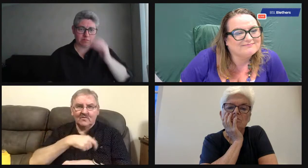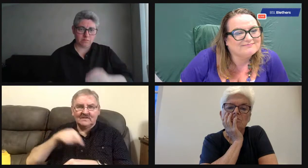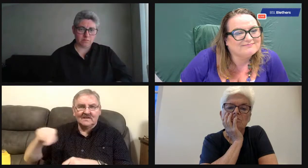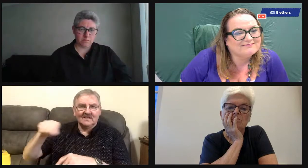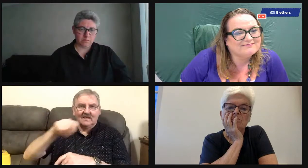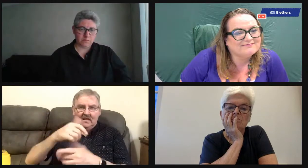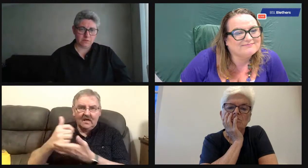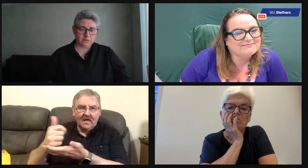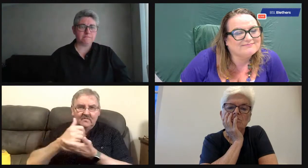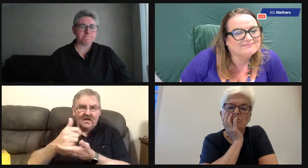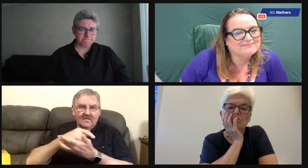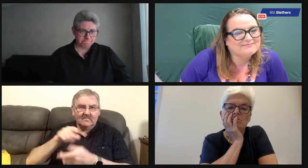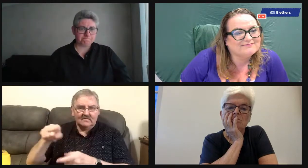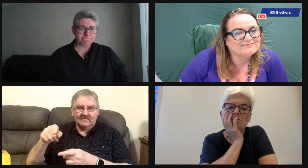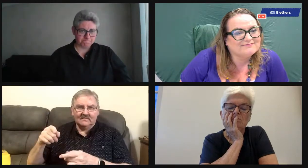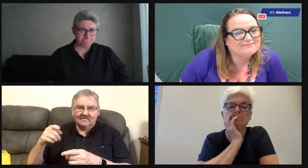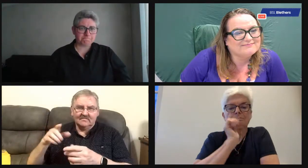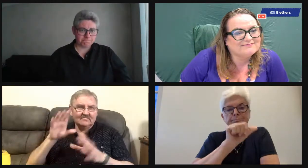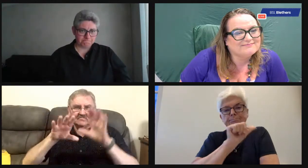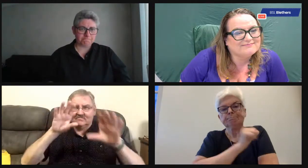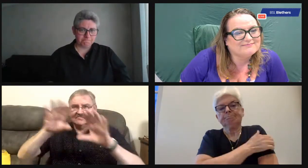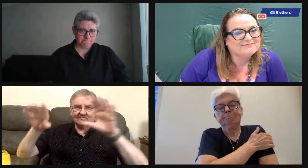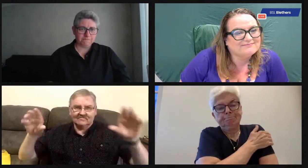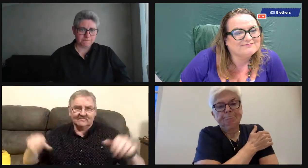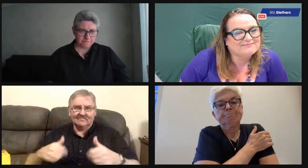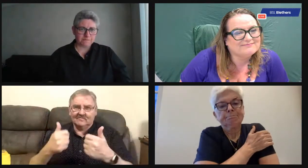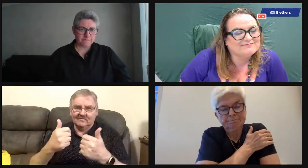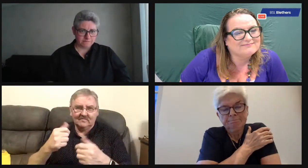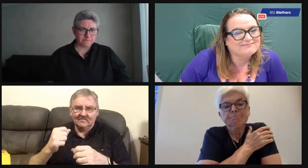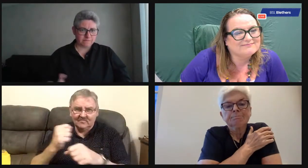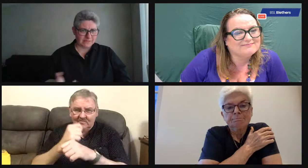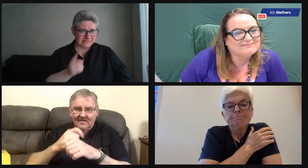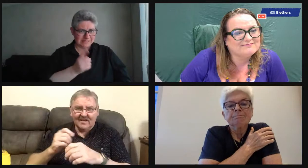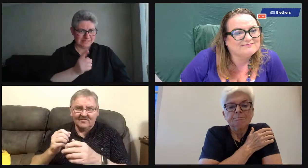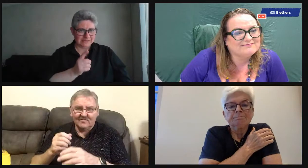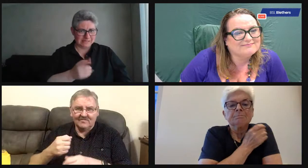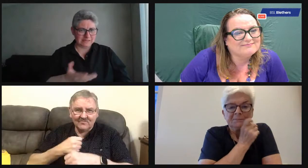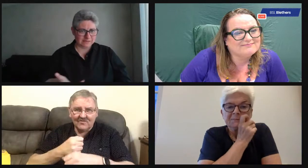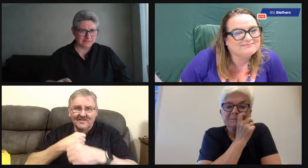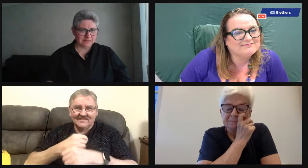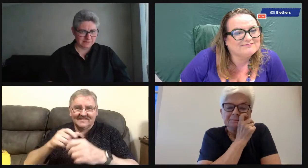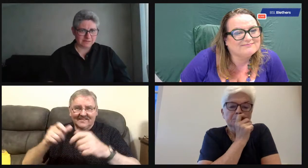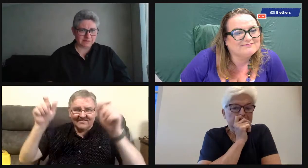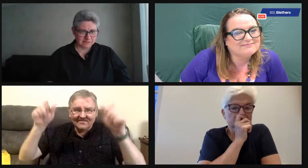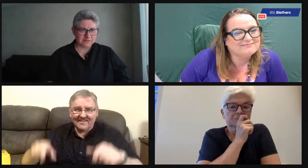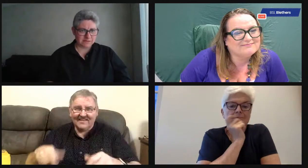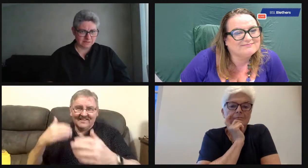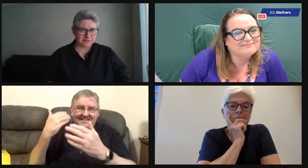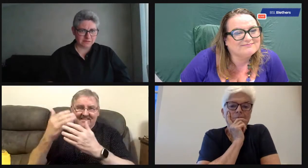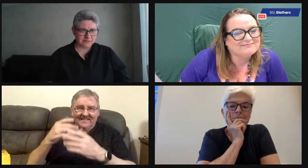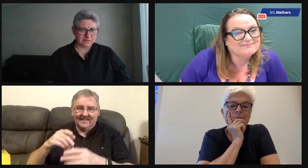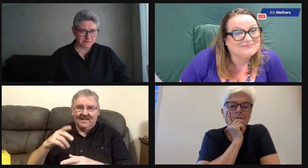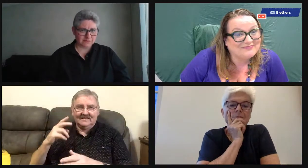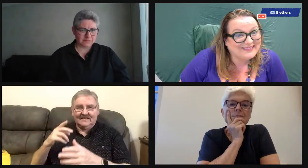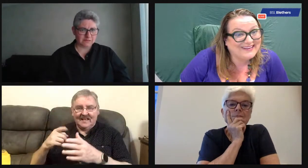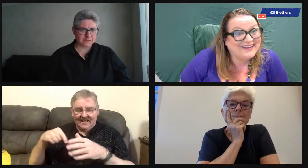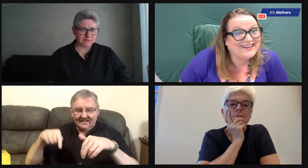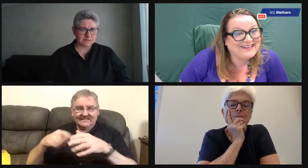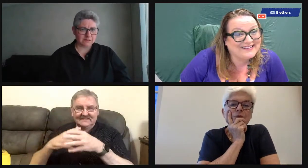the committee would always be the ones who'd volunteer and they would help make sure everything was all set up, sweep up, check